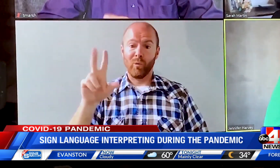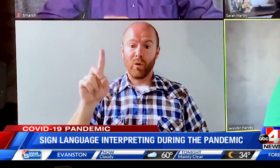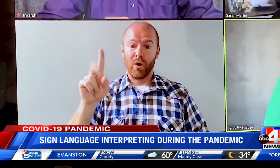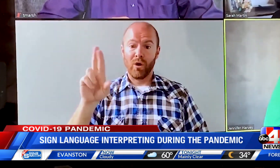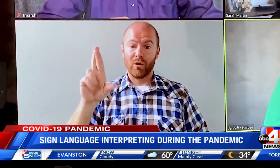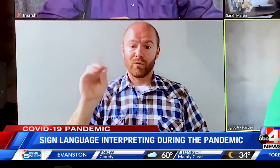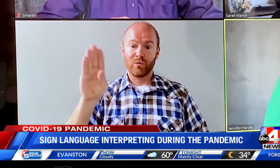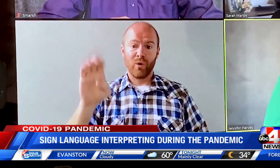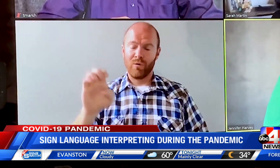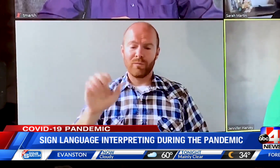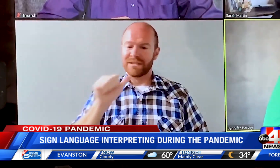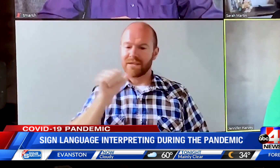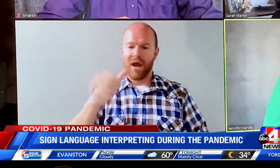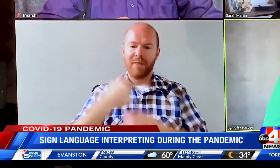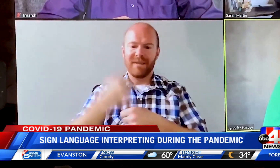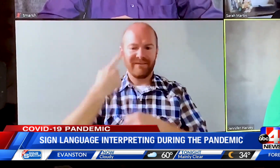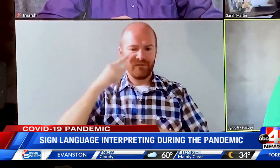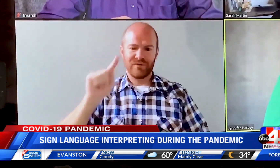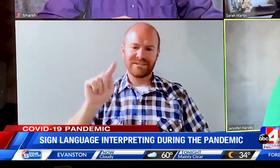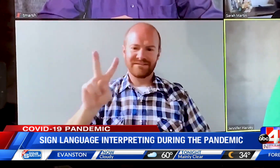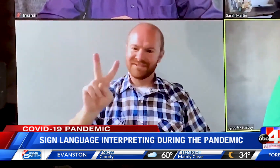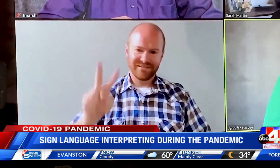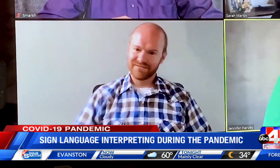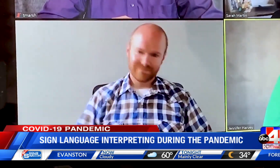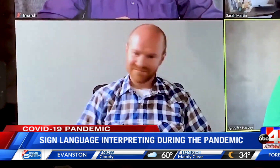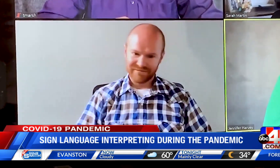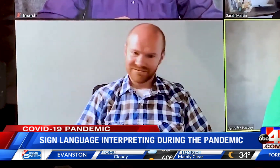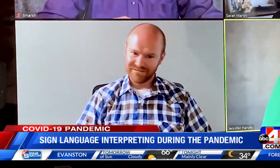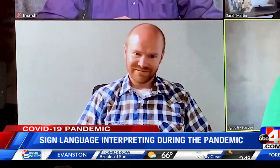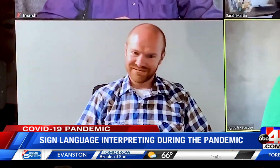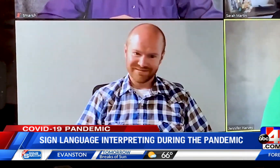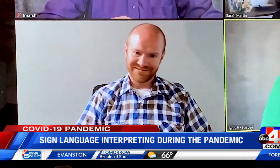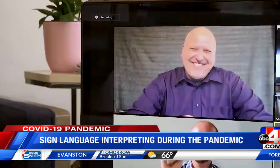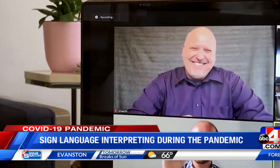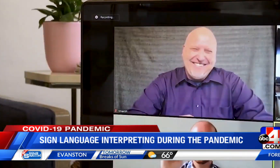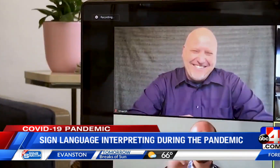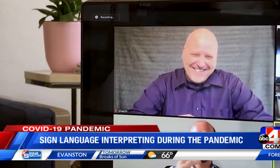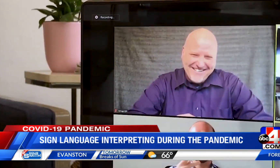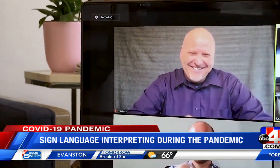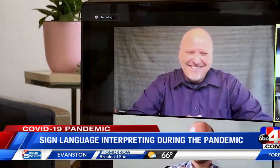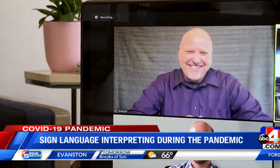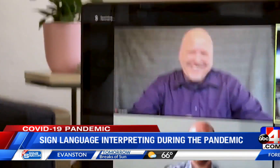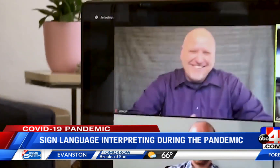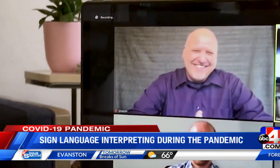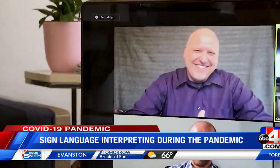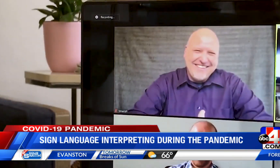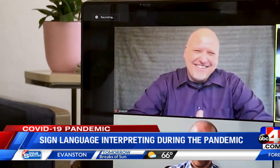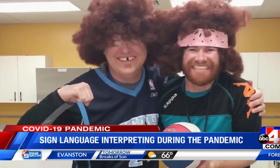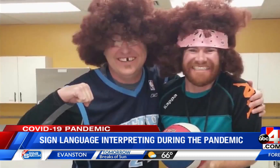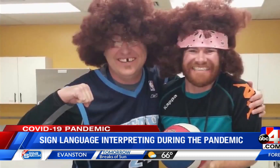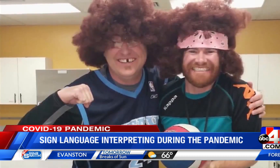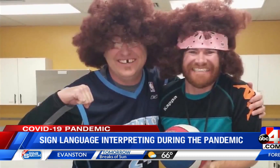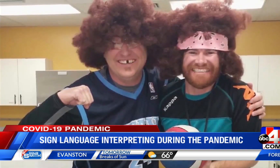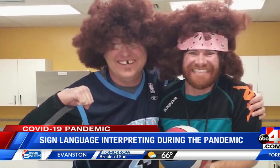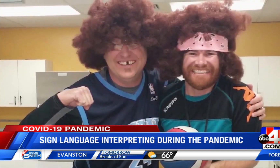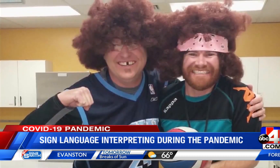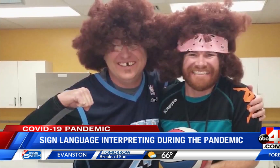wardrobe. Our wardrobe is not made for this much TV. Trenton Marsh and Clay Anderson have worked together and advocated for ASL interpretation for